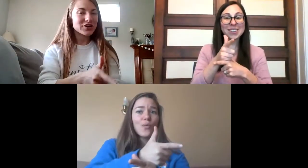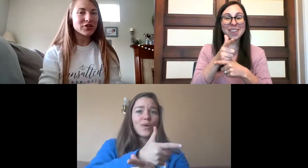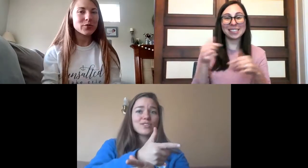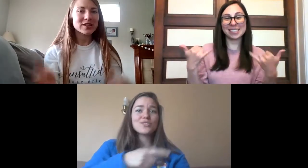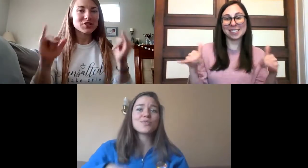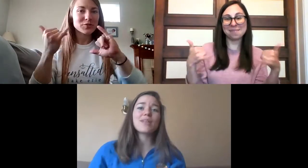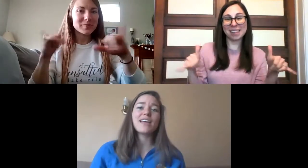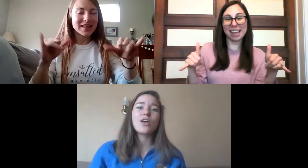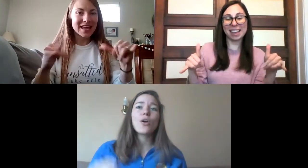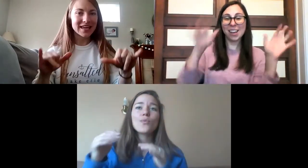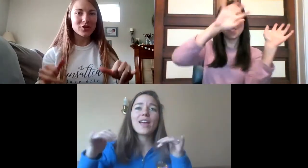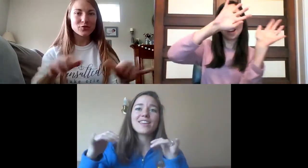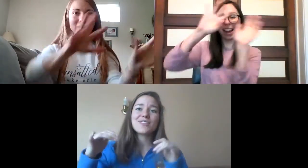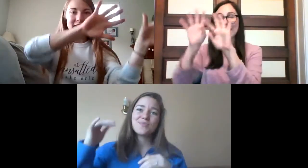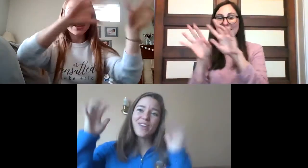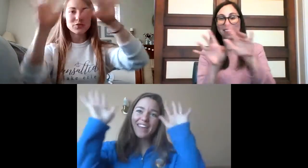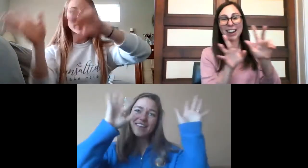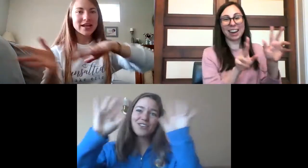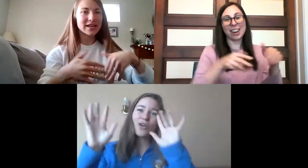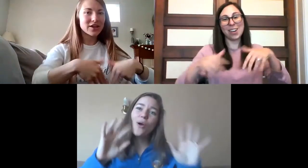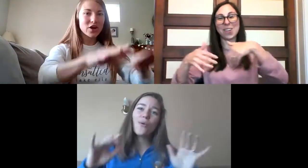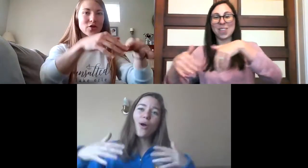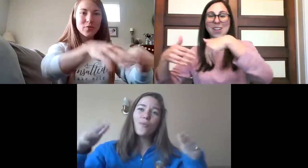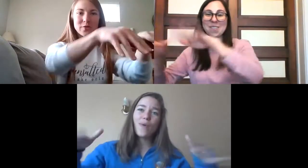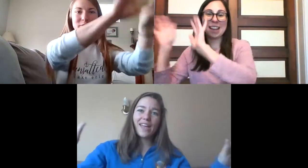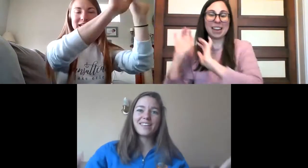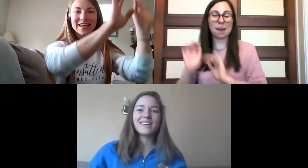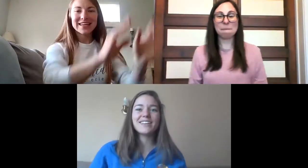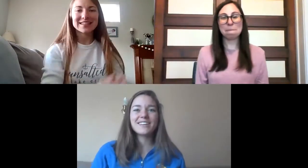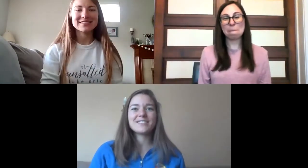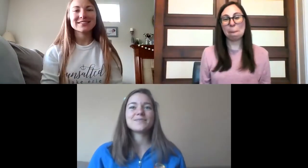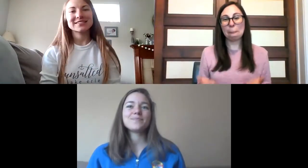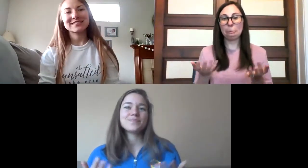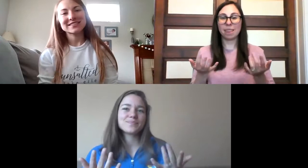wants to play rain rain go away